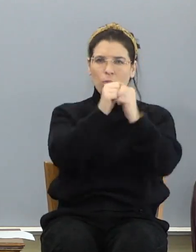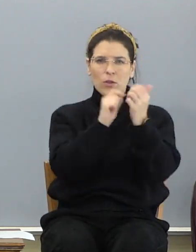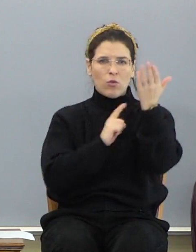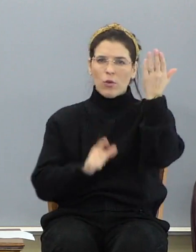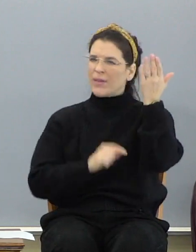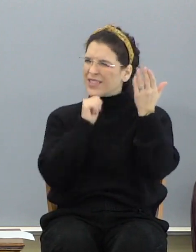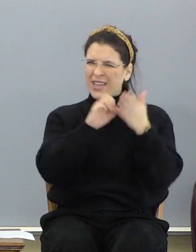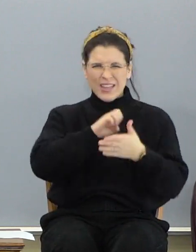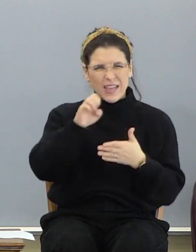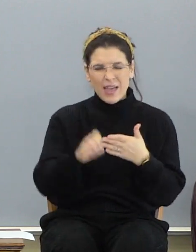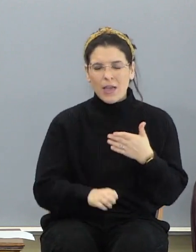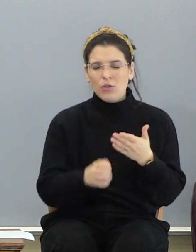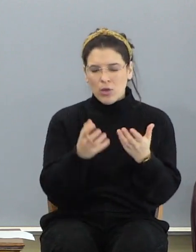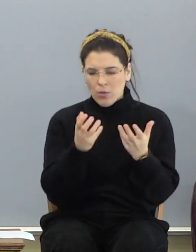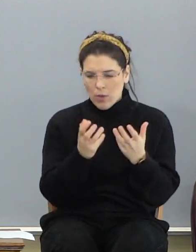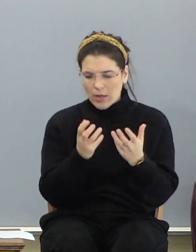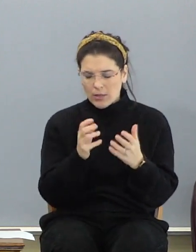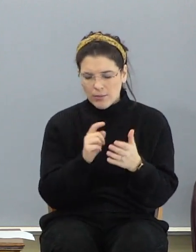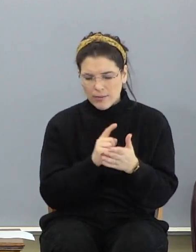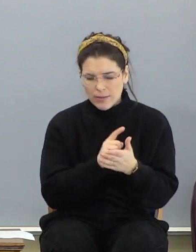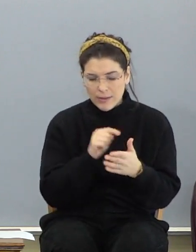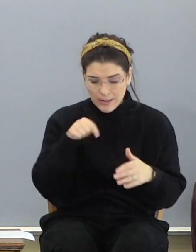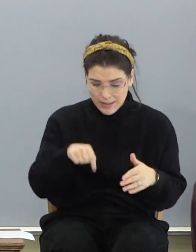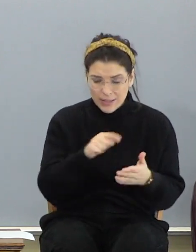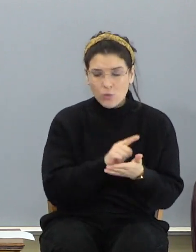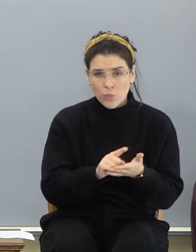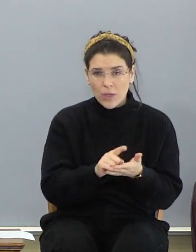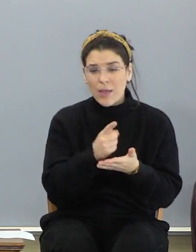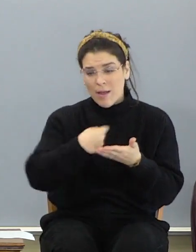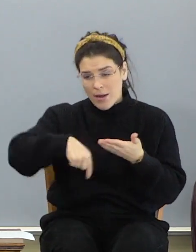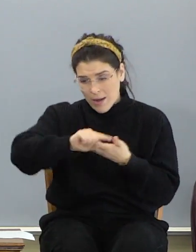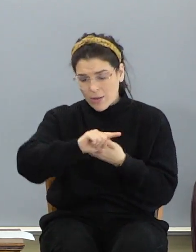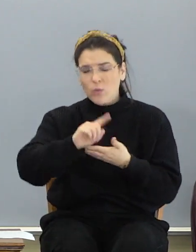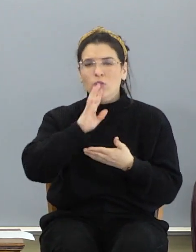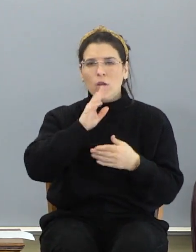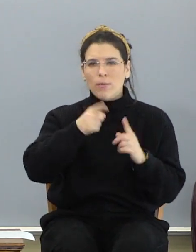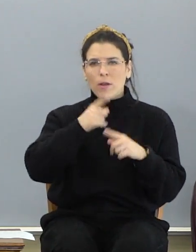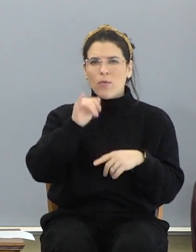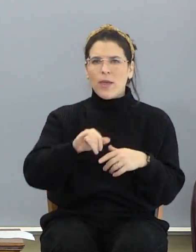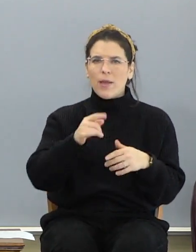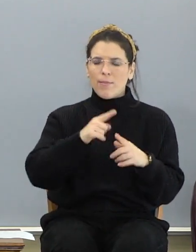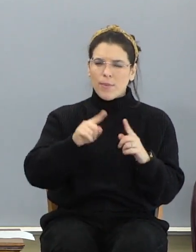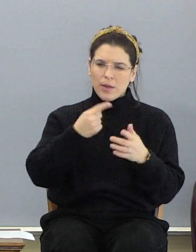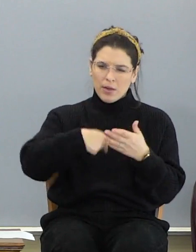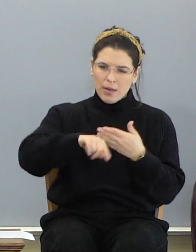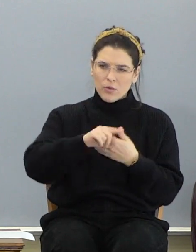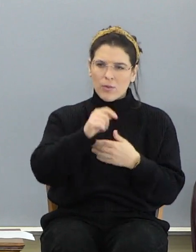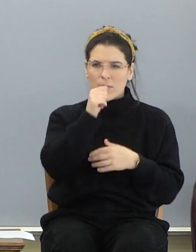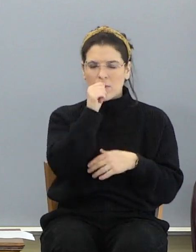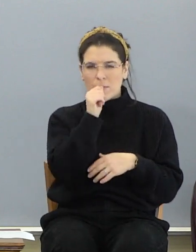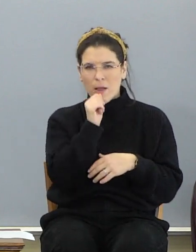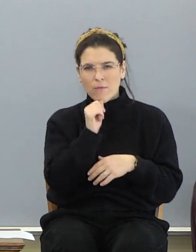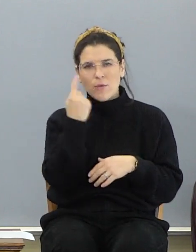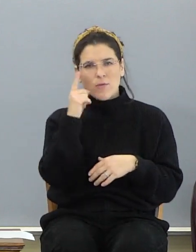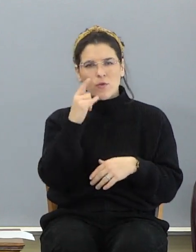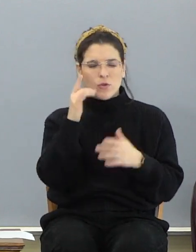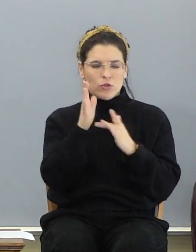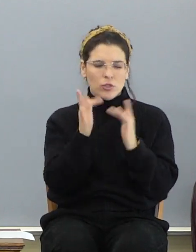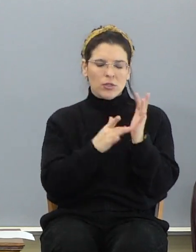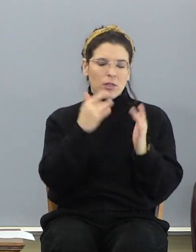thought maybe I'd spend this week and next week talking to you about that. The next week I'm going to be surfing for Jesus in California.